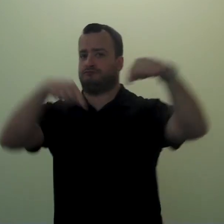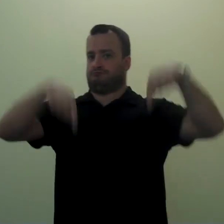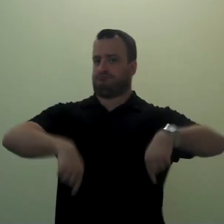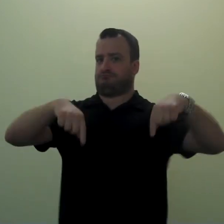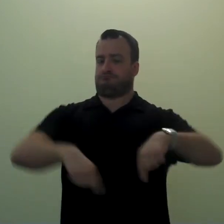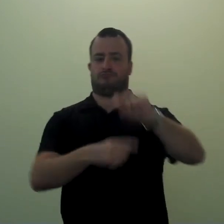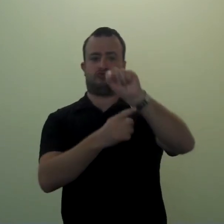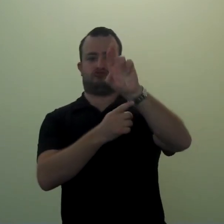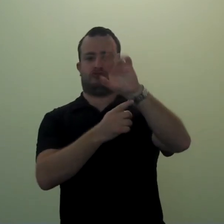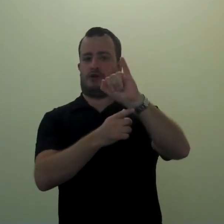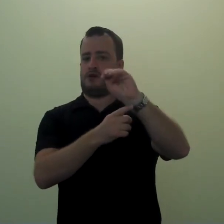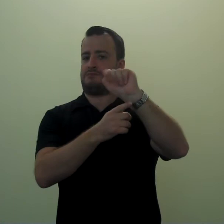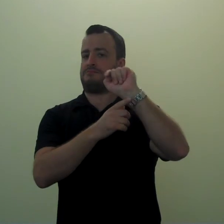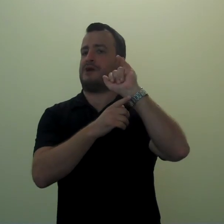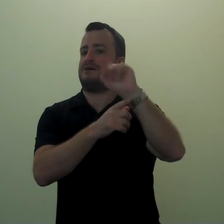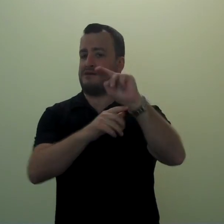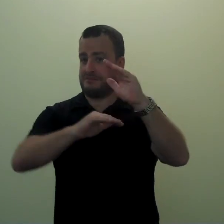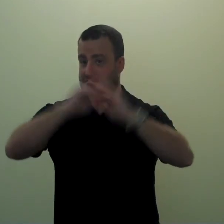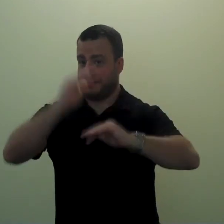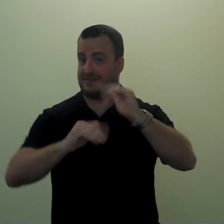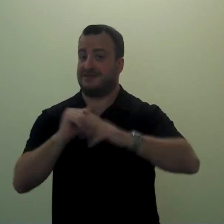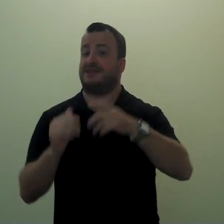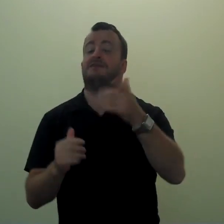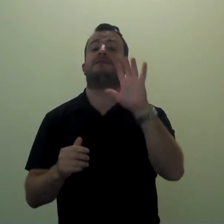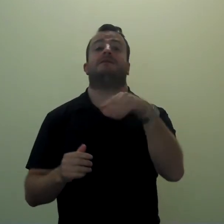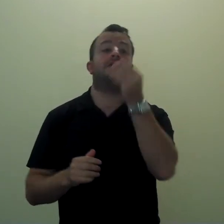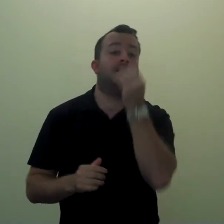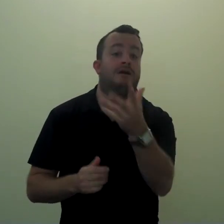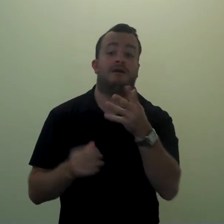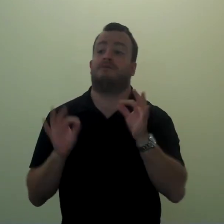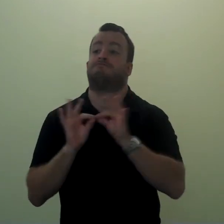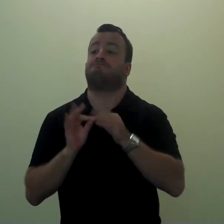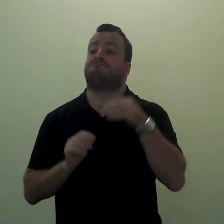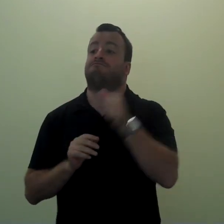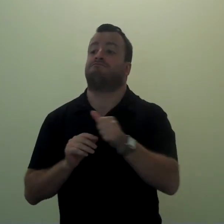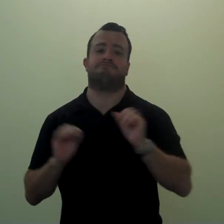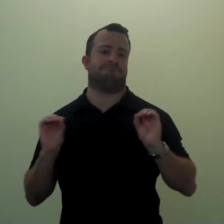at the Tri-Main Building. It's free to attend!